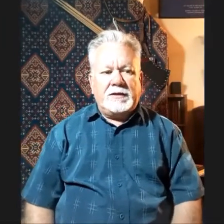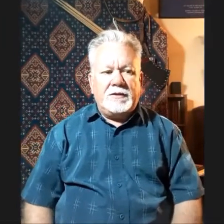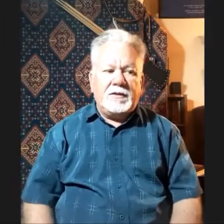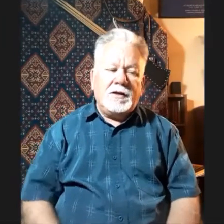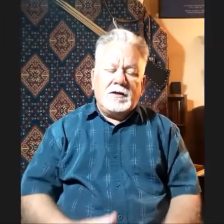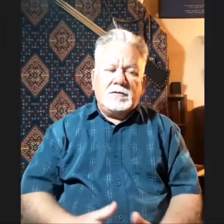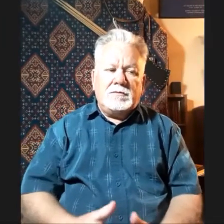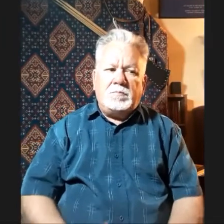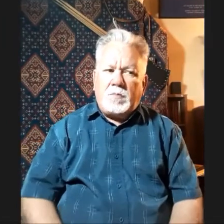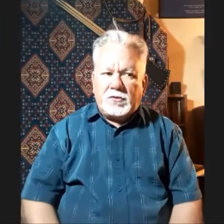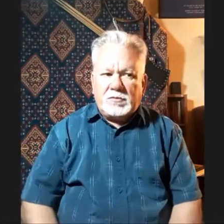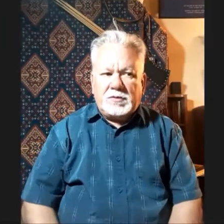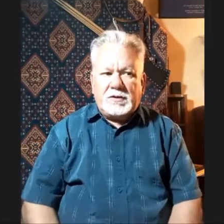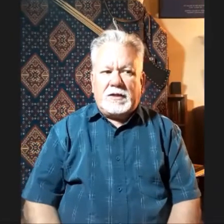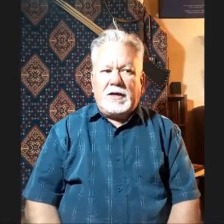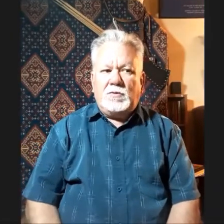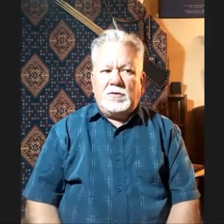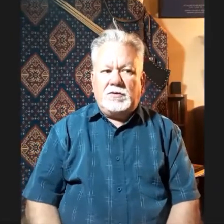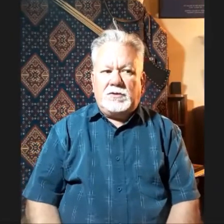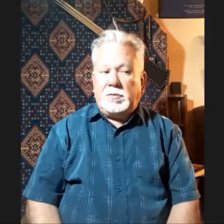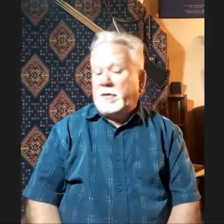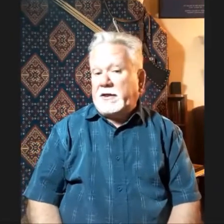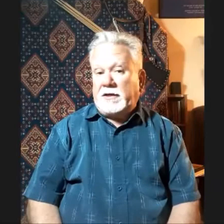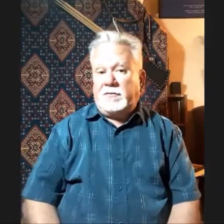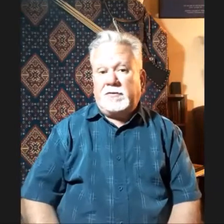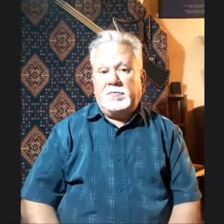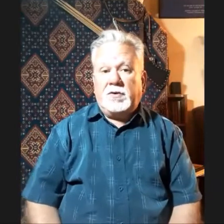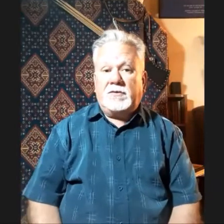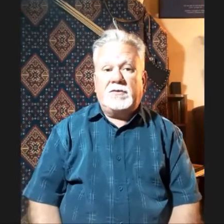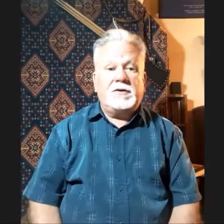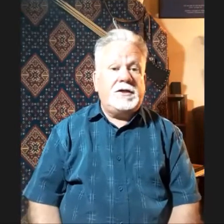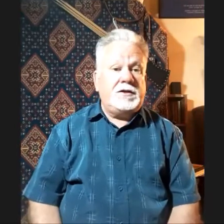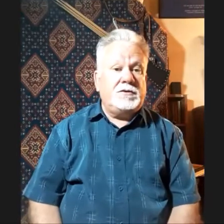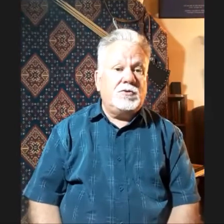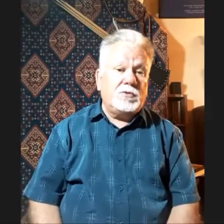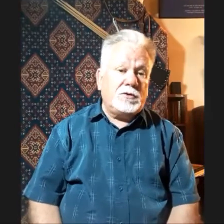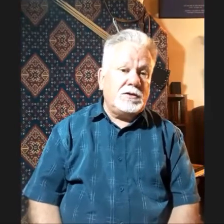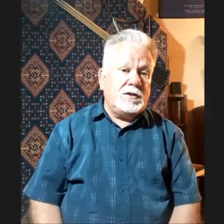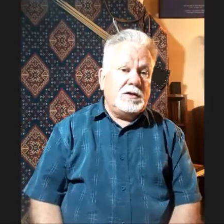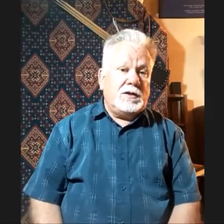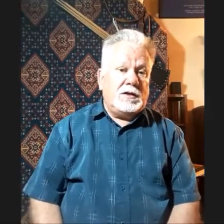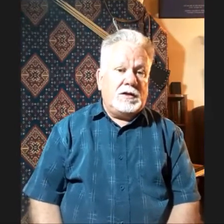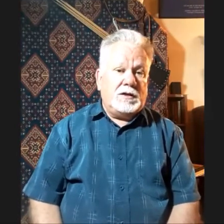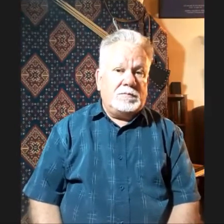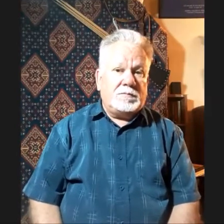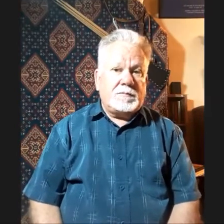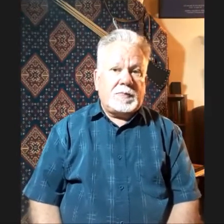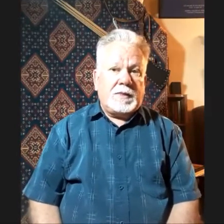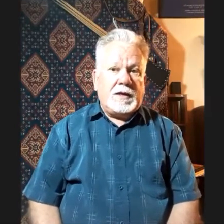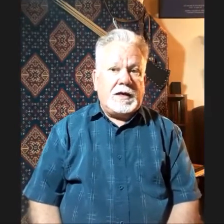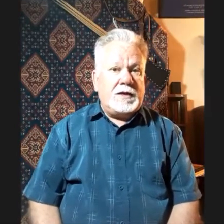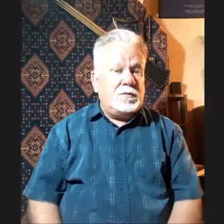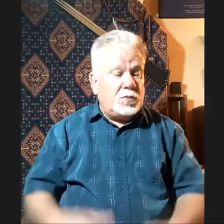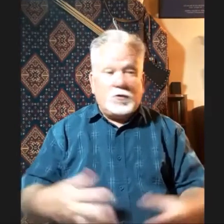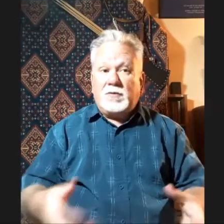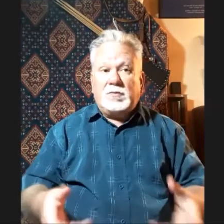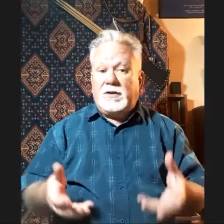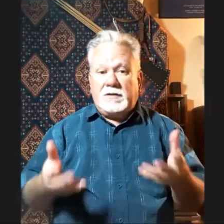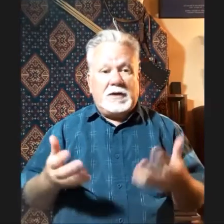possibly they were diplomatic gifts by the Sasanian court and possibly they